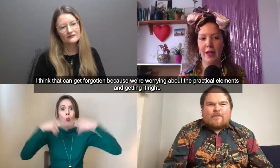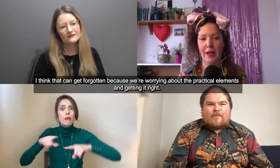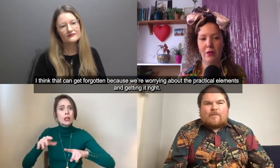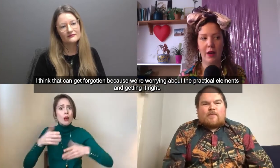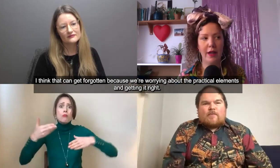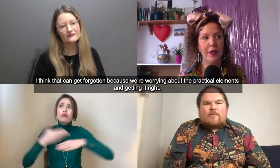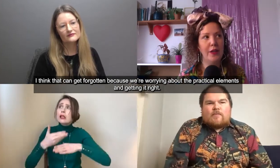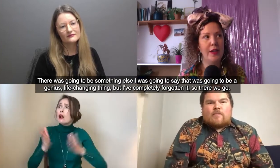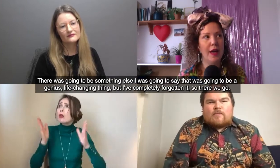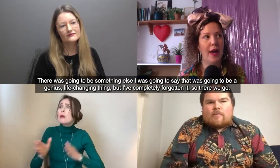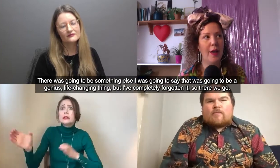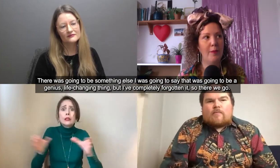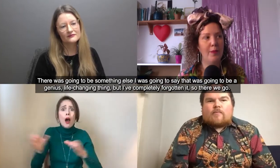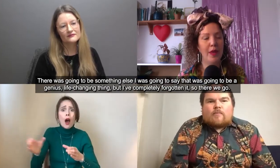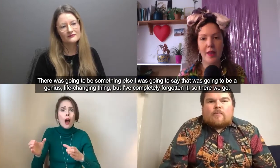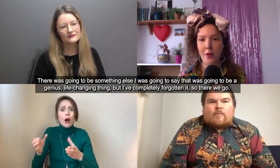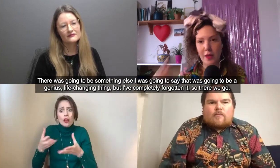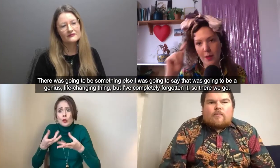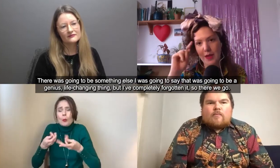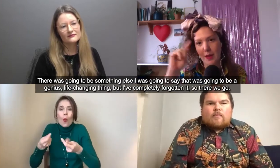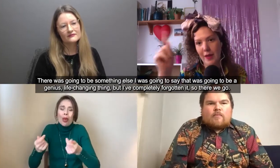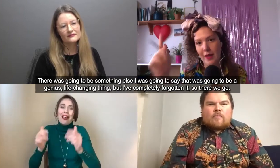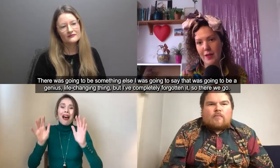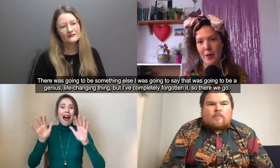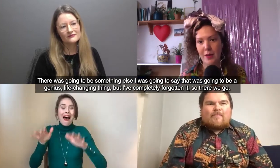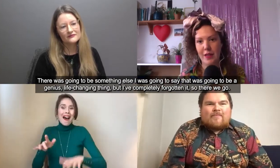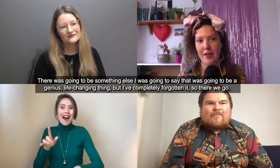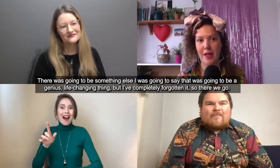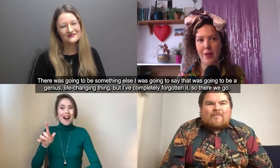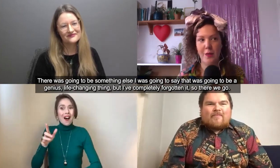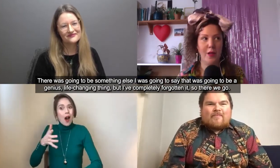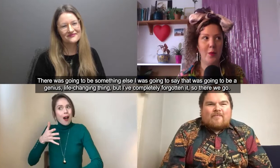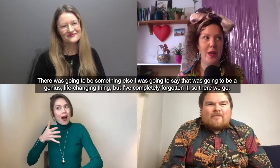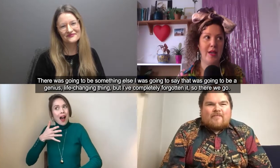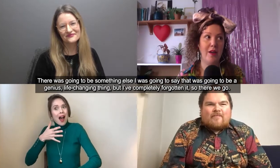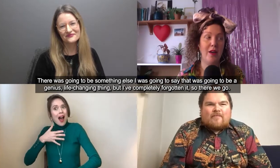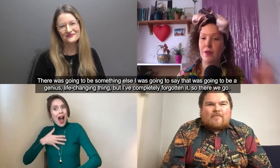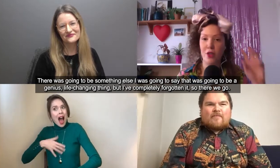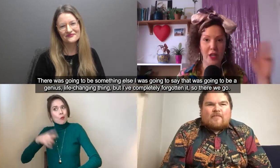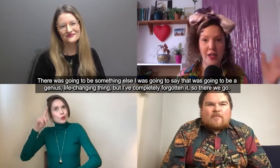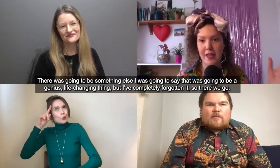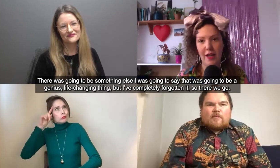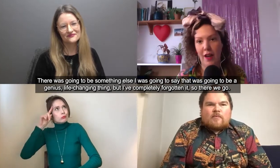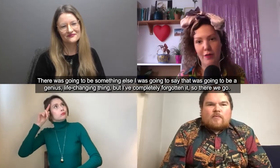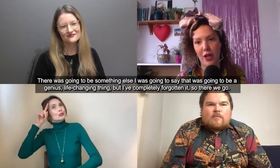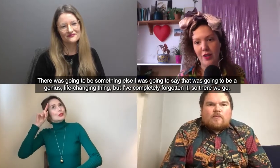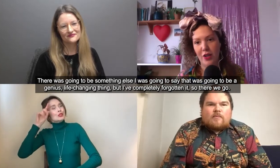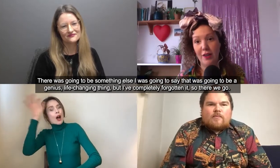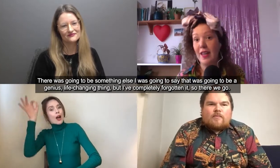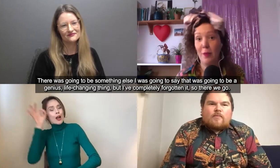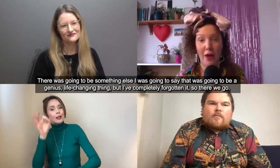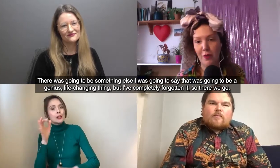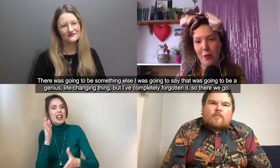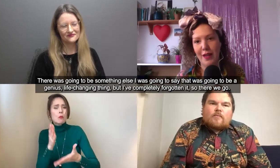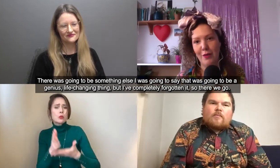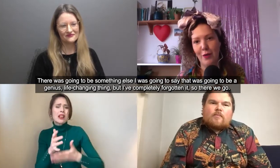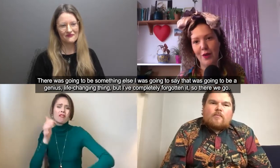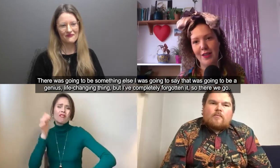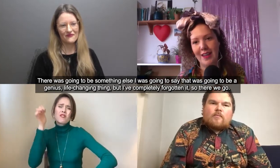it right um there was going to be something else that I was going to say that was going to be kind of a genius life-changing thing but I've completely forgotten it